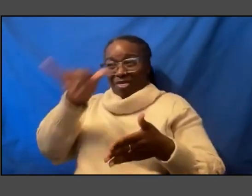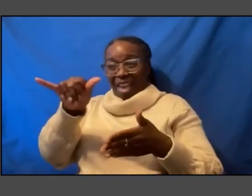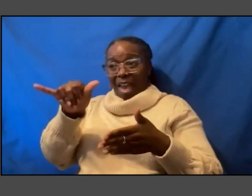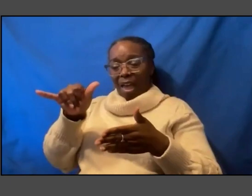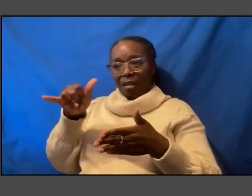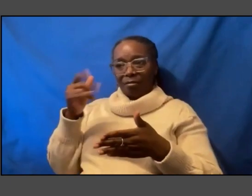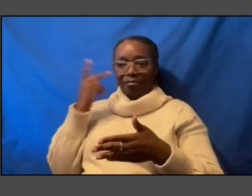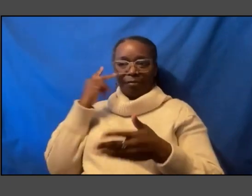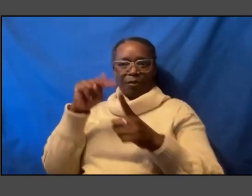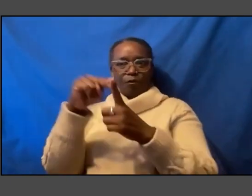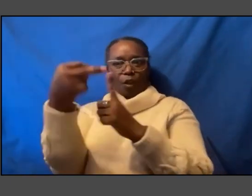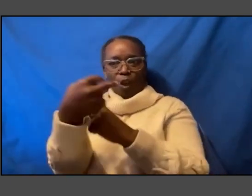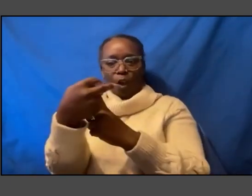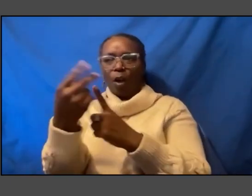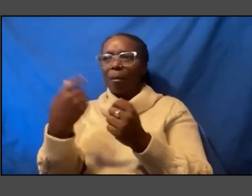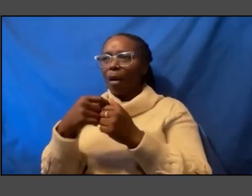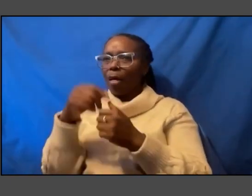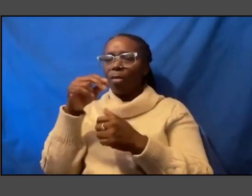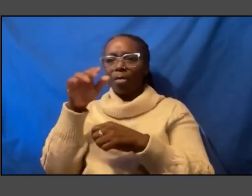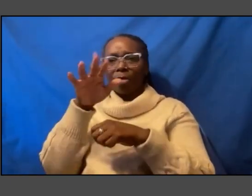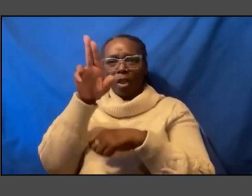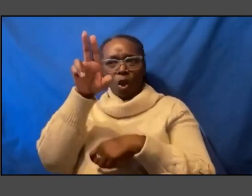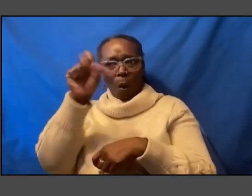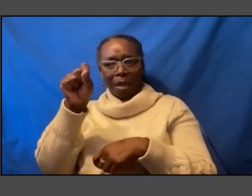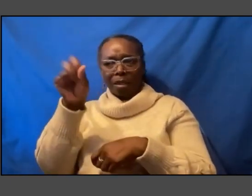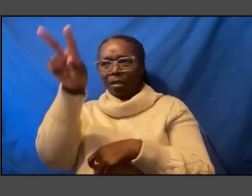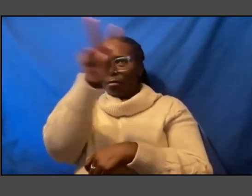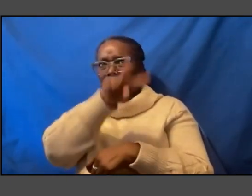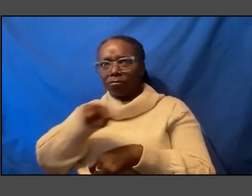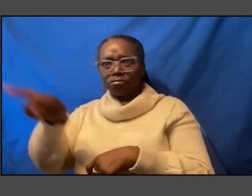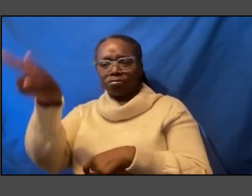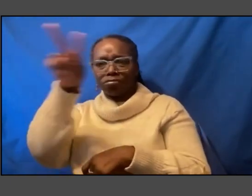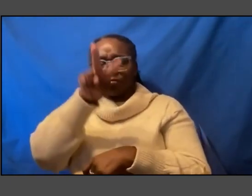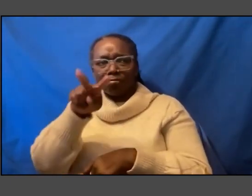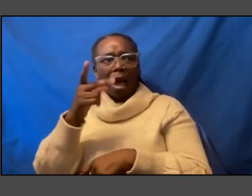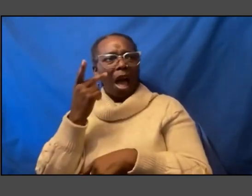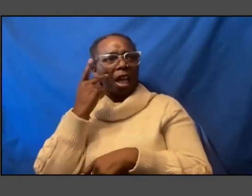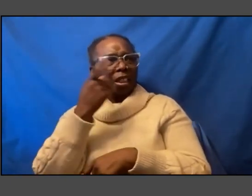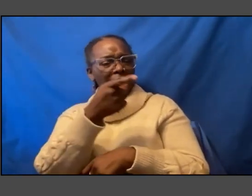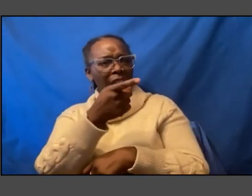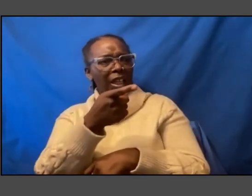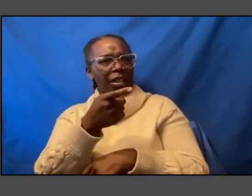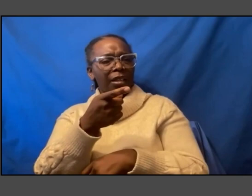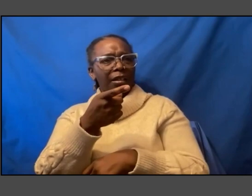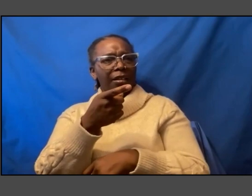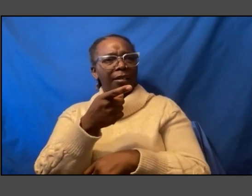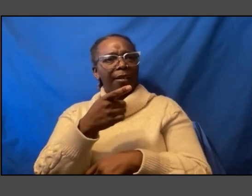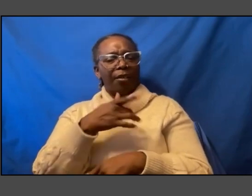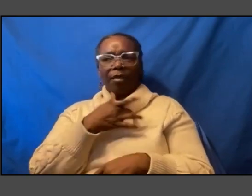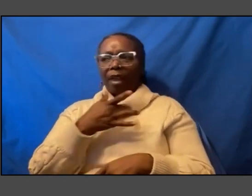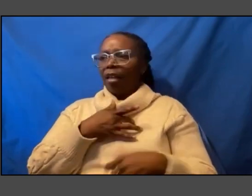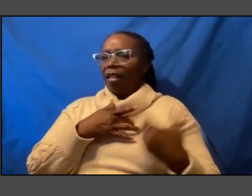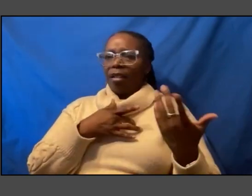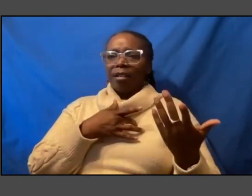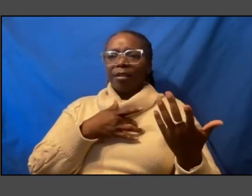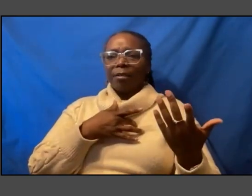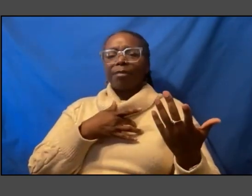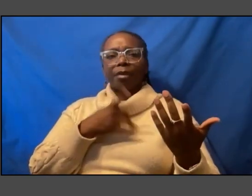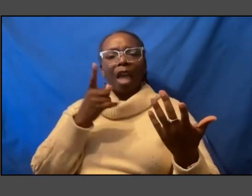country on the one hand I find things that give me a sense that there's movement right you think of the new